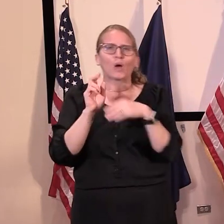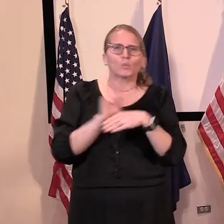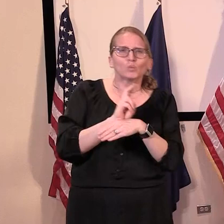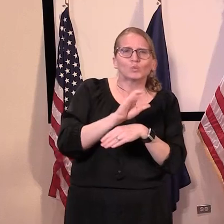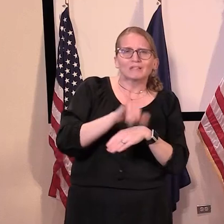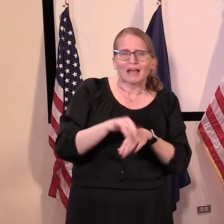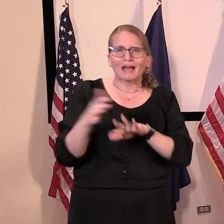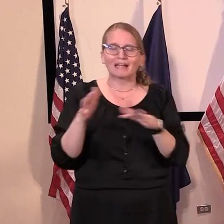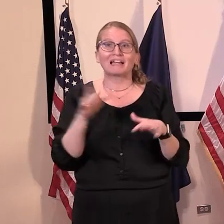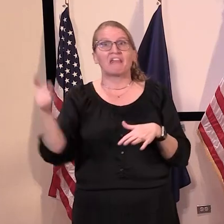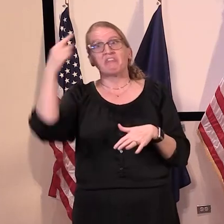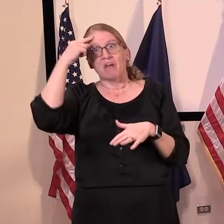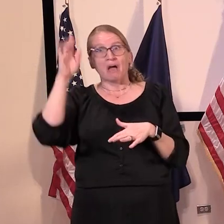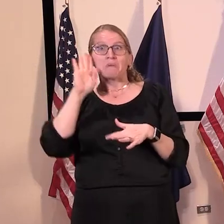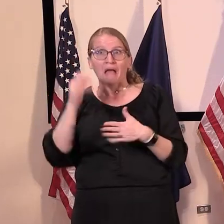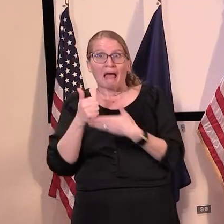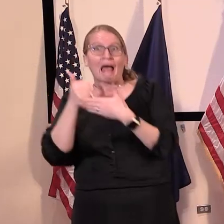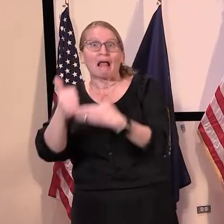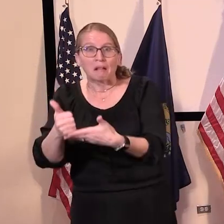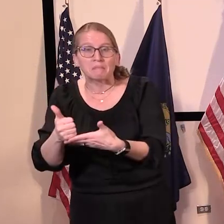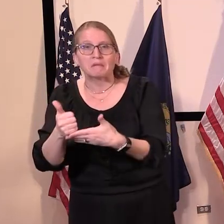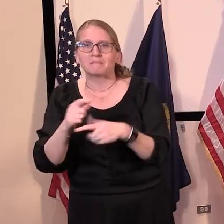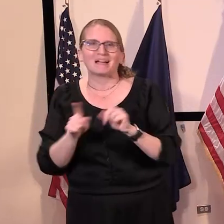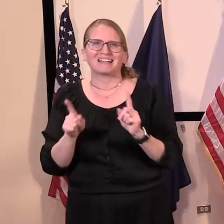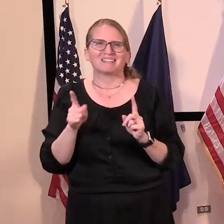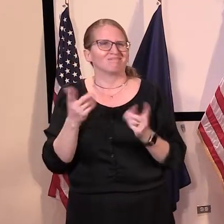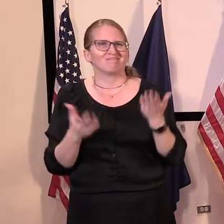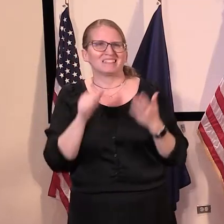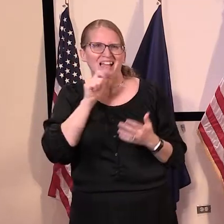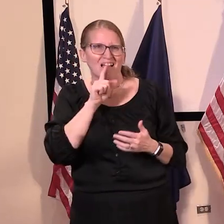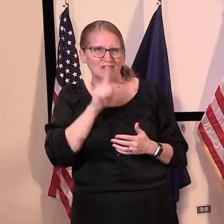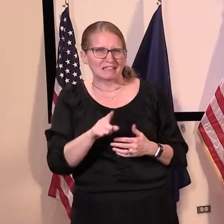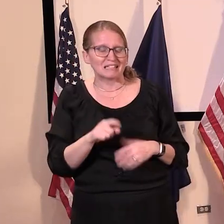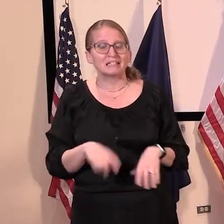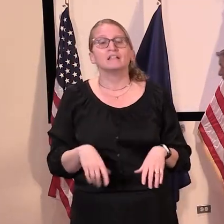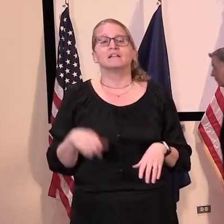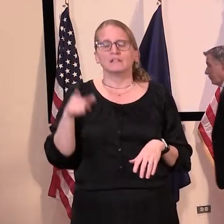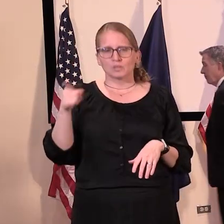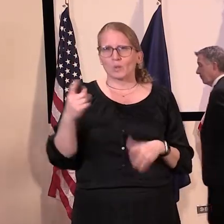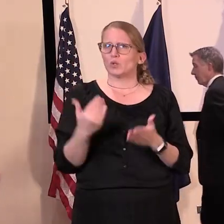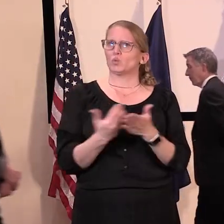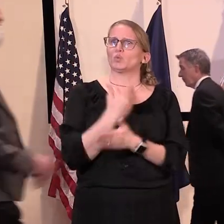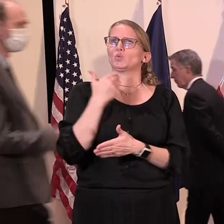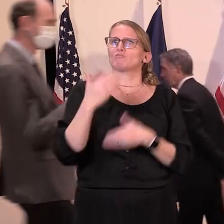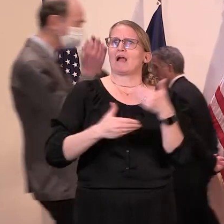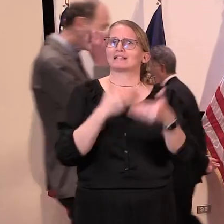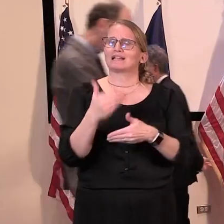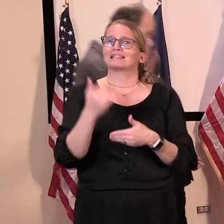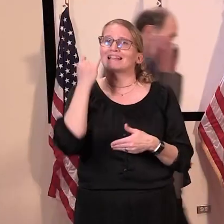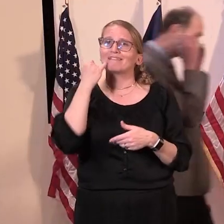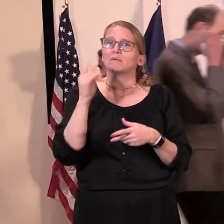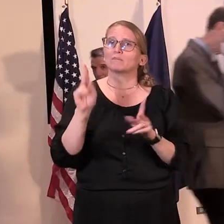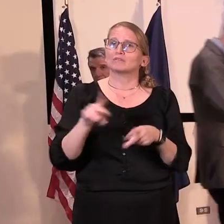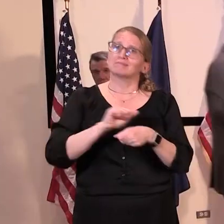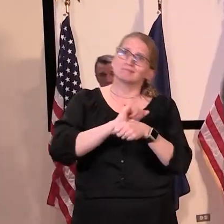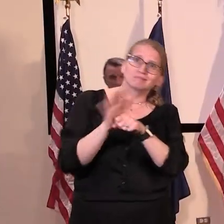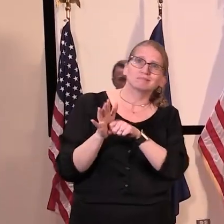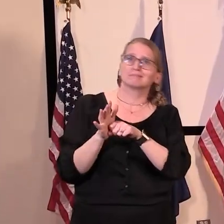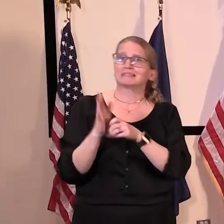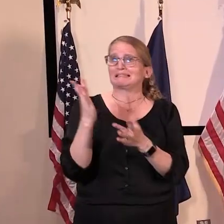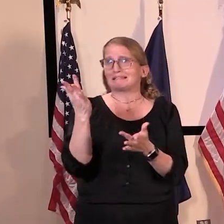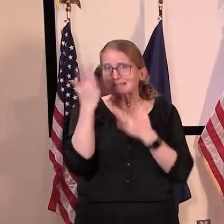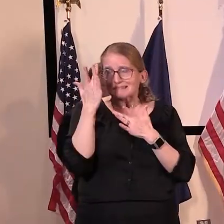turning patients on their stomach while they're on oxygen and not intubating. I'm not, and I'm wondering if that practice is being done, uh,